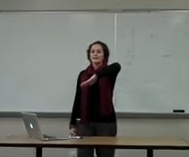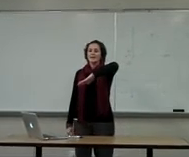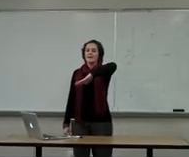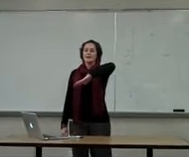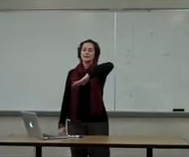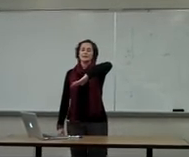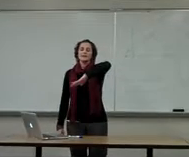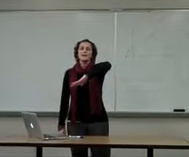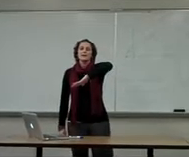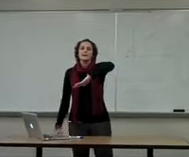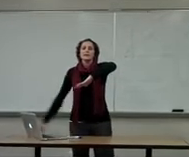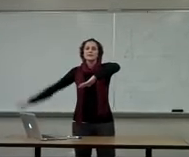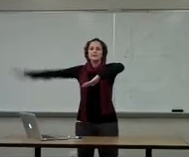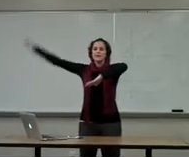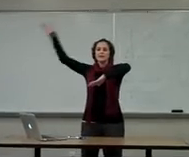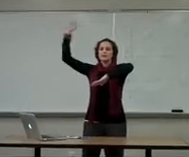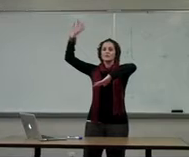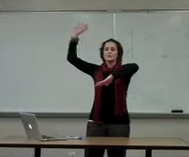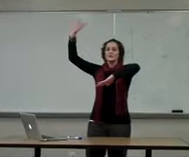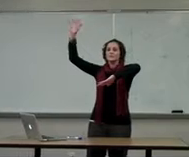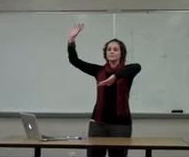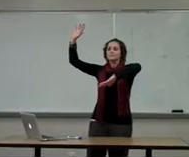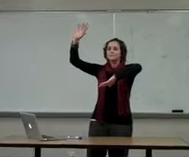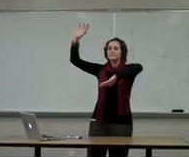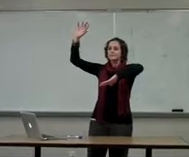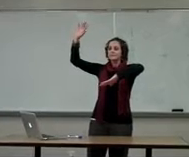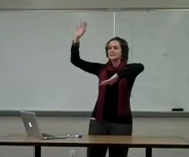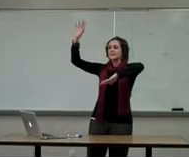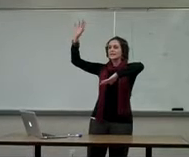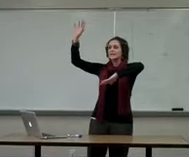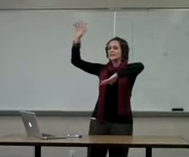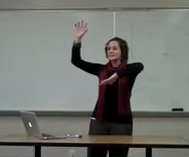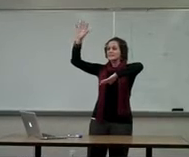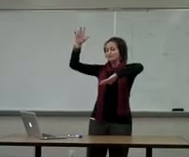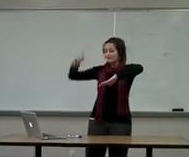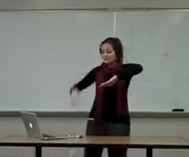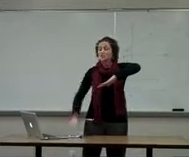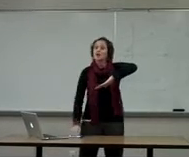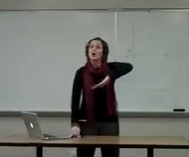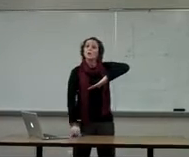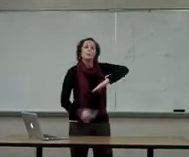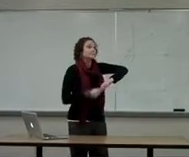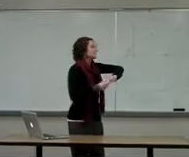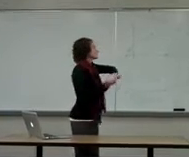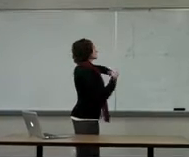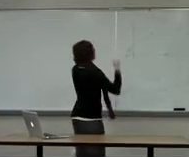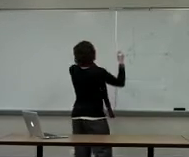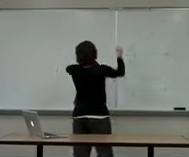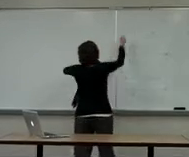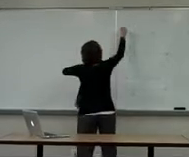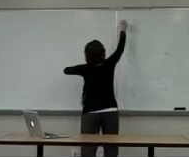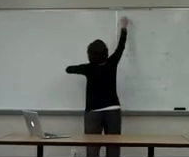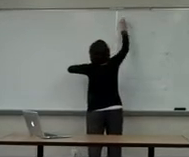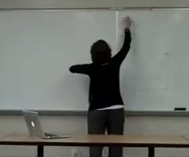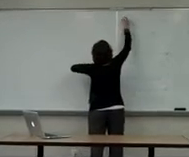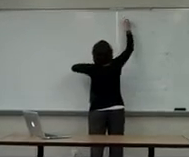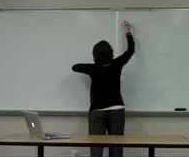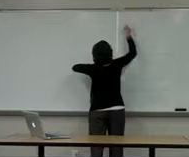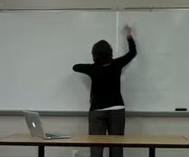okay? This hand over here, this hand right here, this is our friend Joe, okay? So here's Joe,